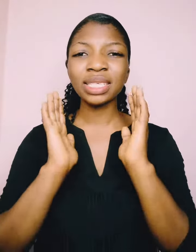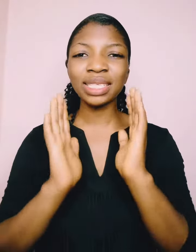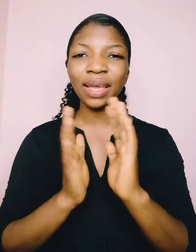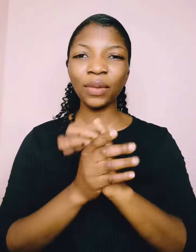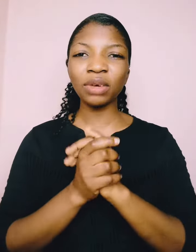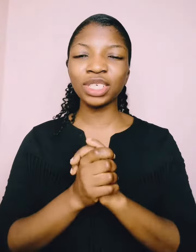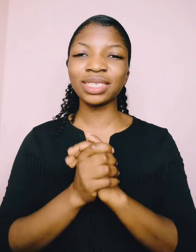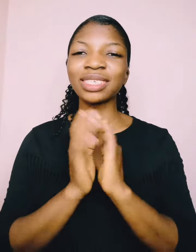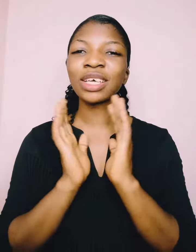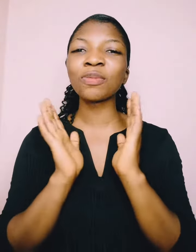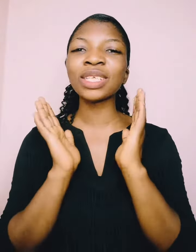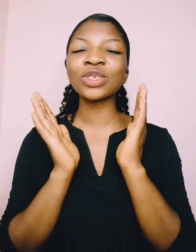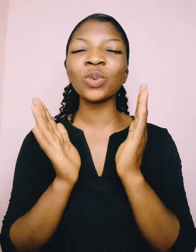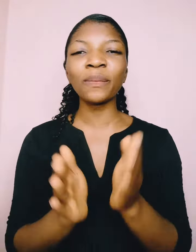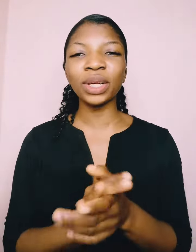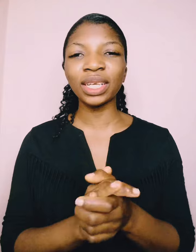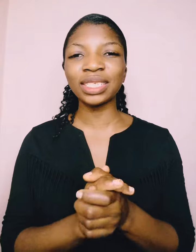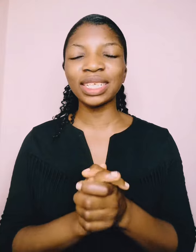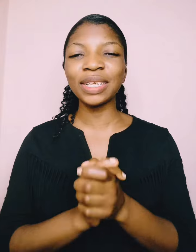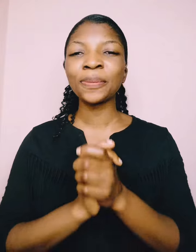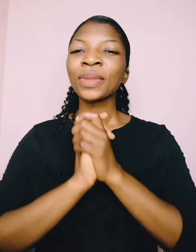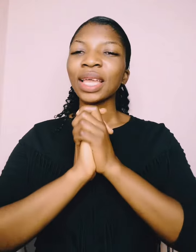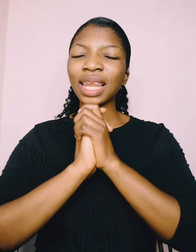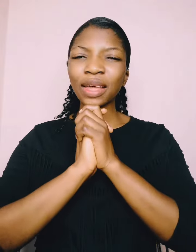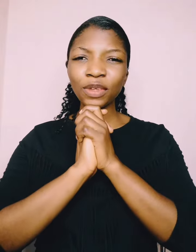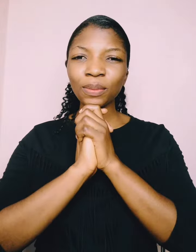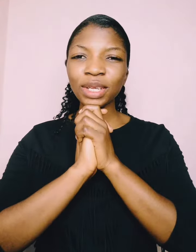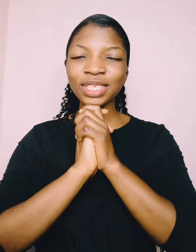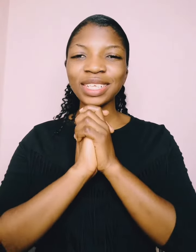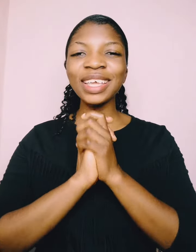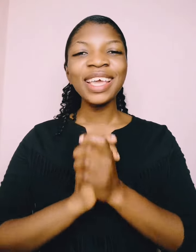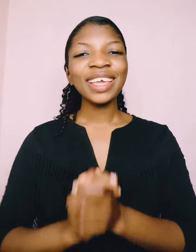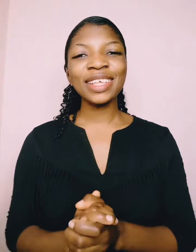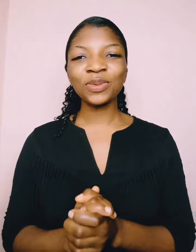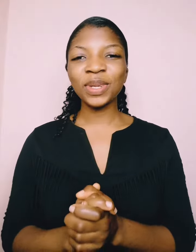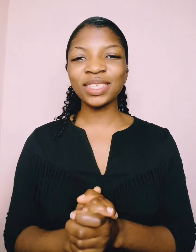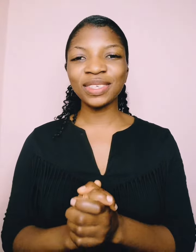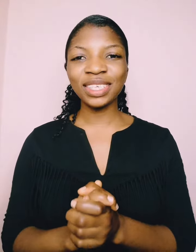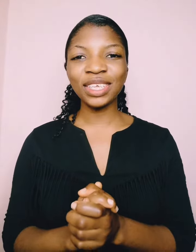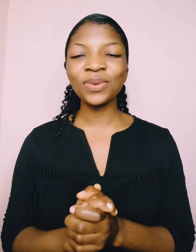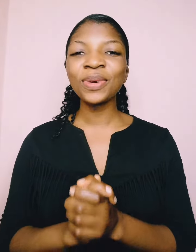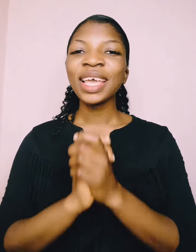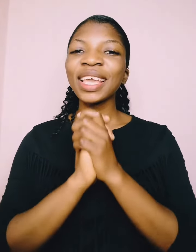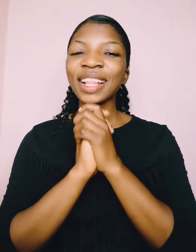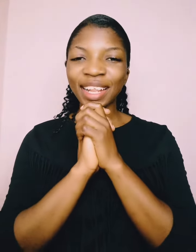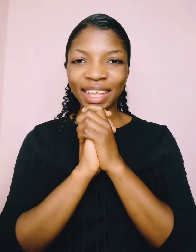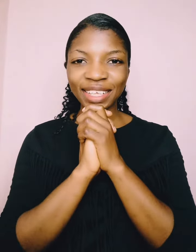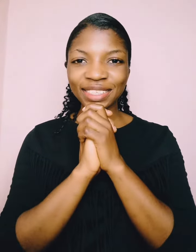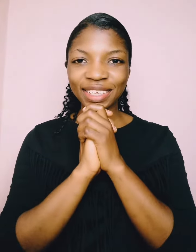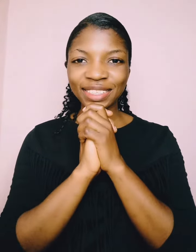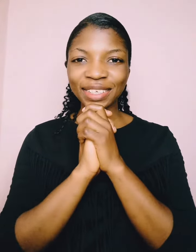name of Jesus. God bless you abundantly. I love you much. Can't wait to see you in our next session.